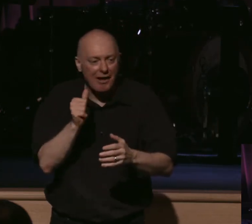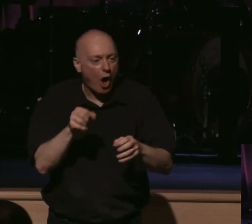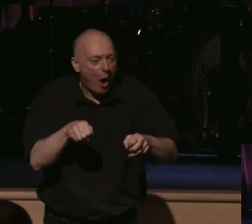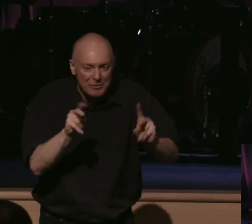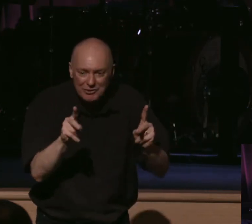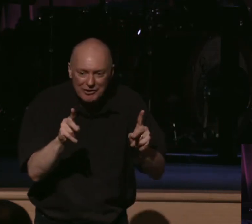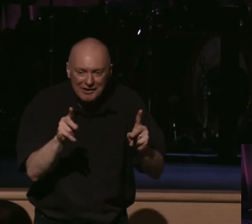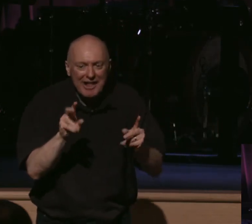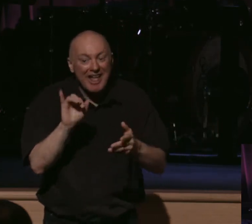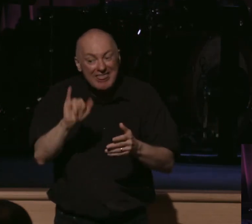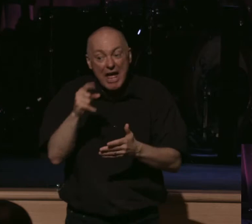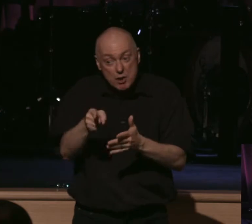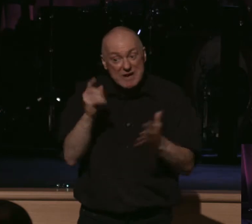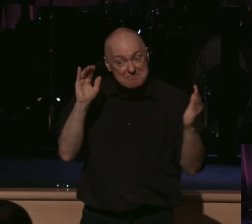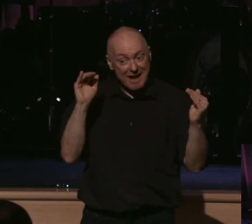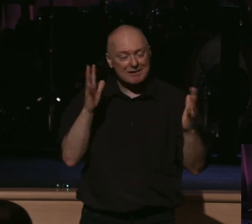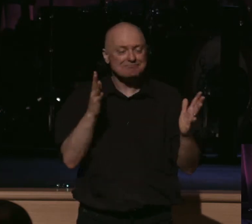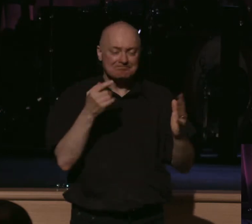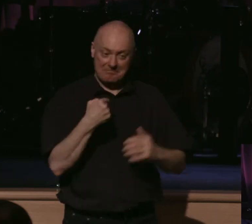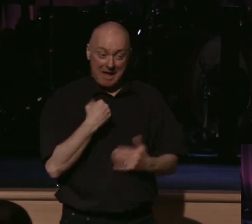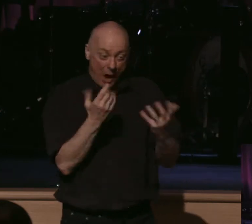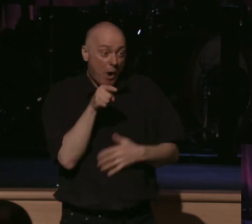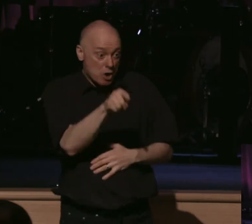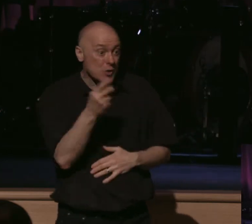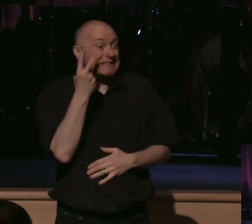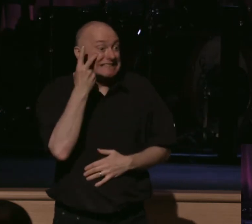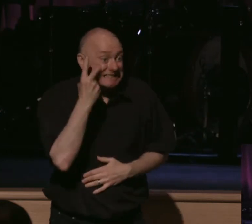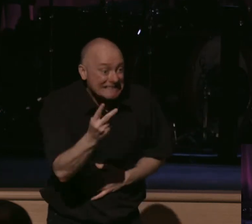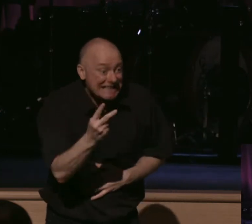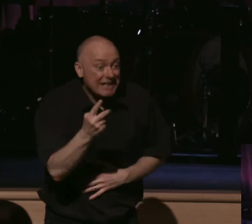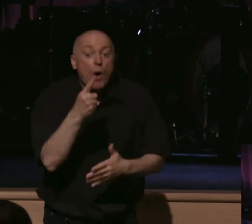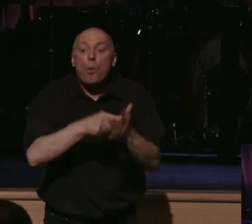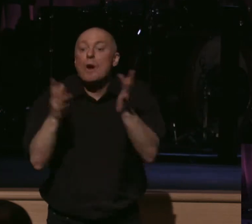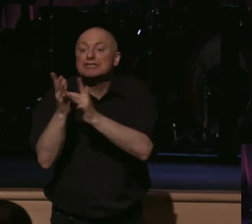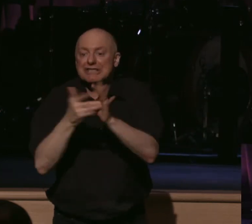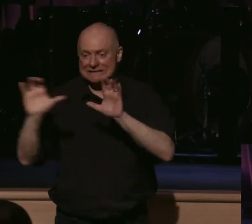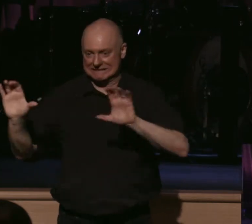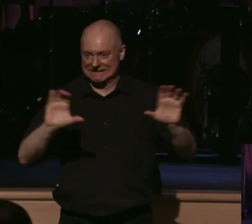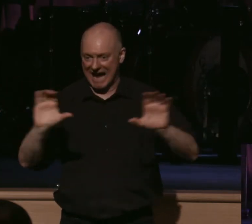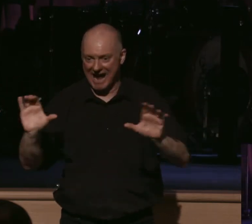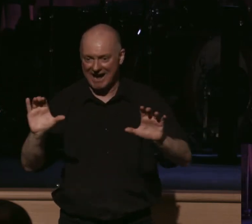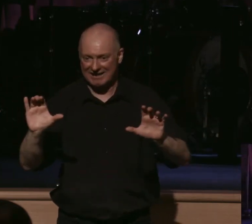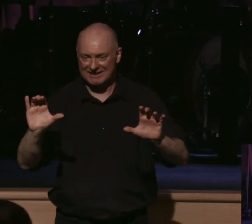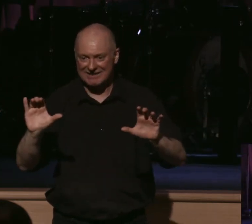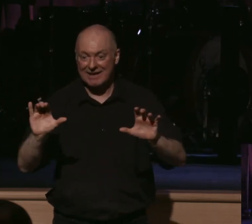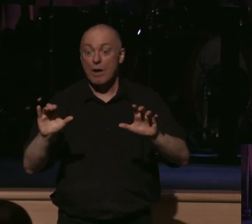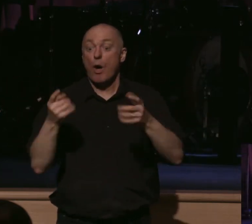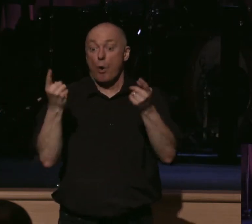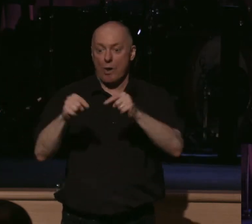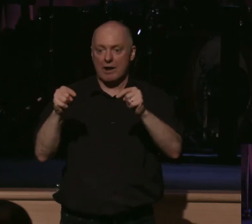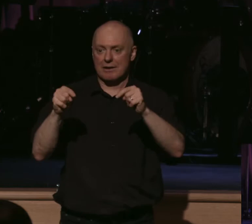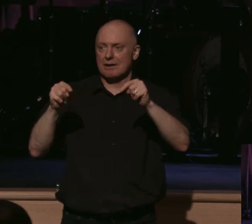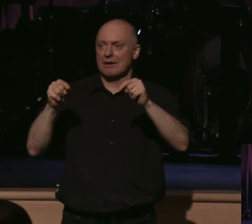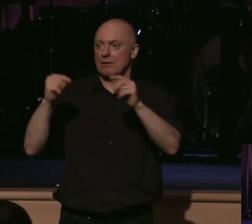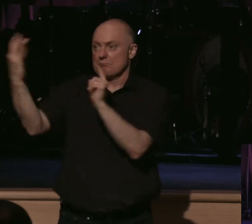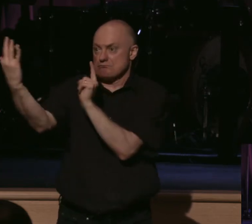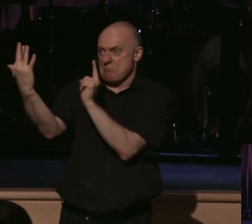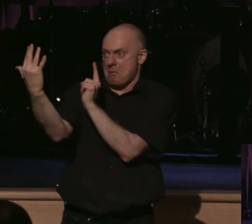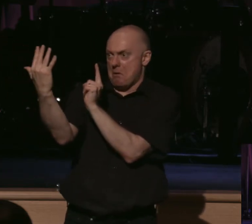that one might expect. I want you to see what Jesus does as the crowds close in. The